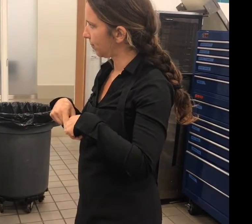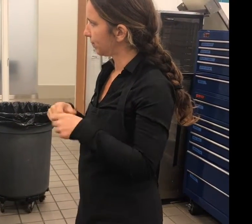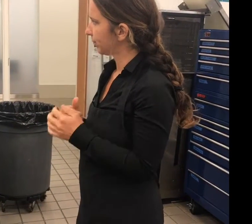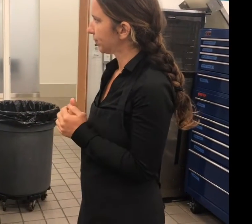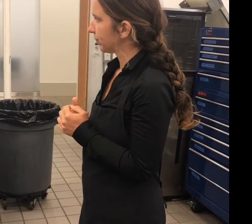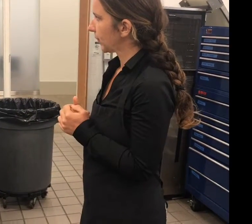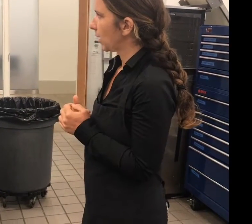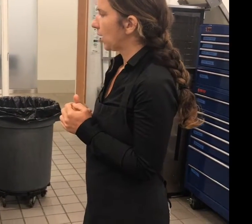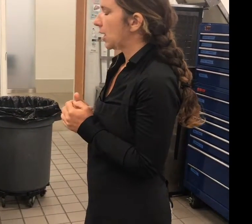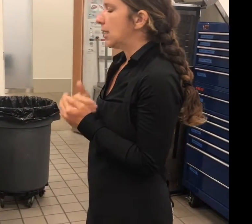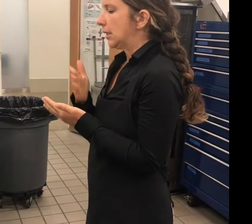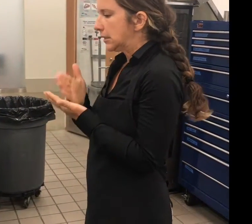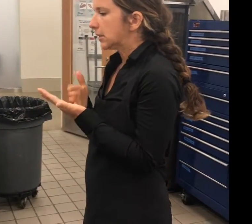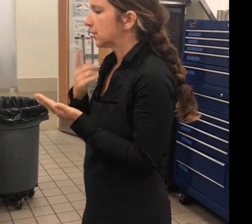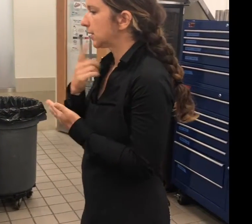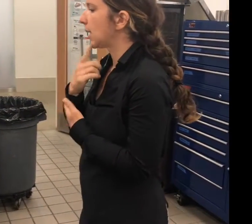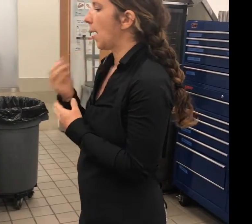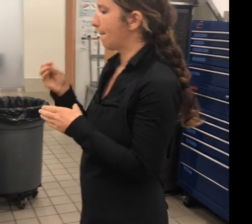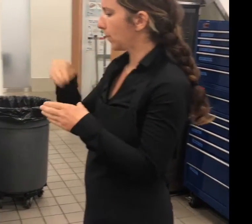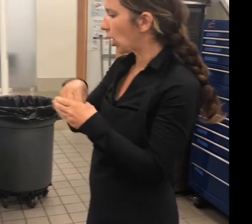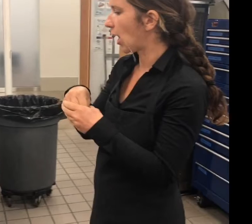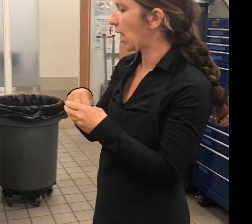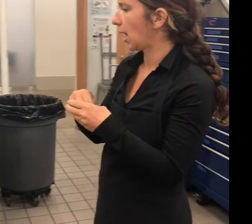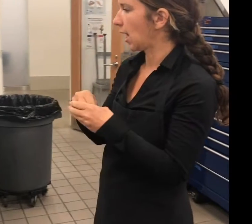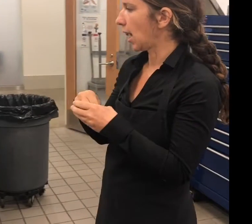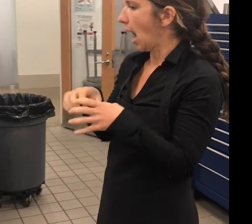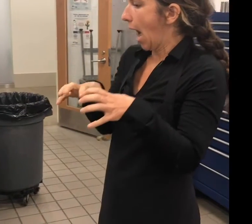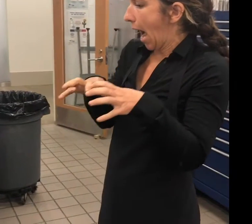always pour it out onto a sheet tray with plastic wrap. Remember this?